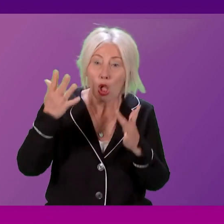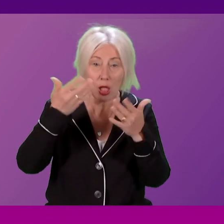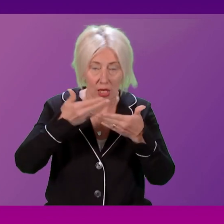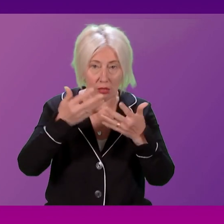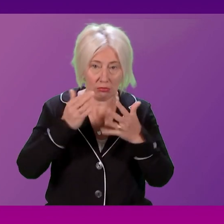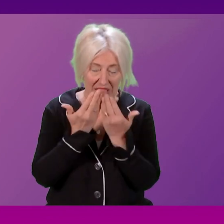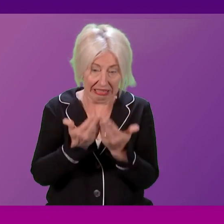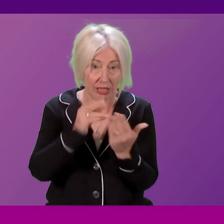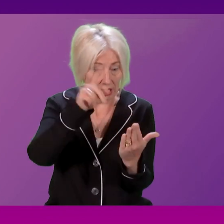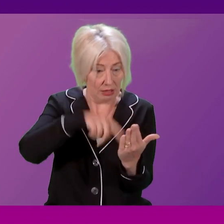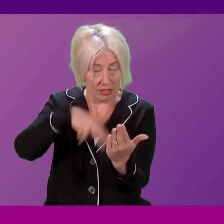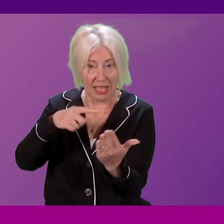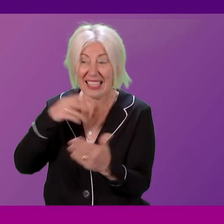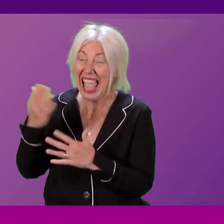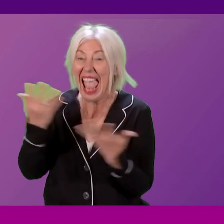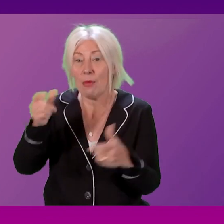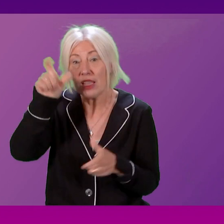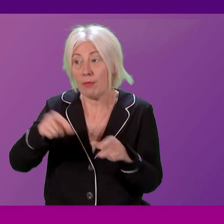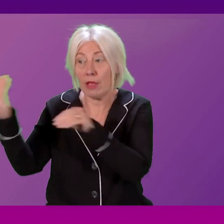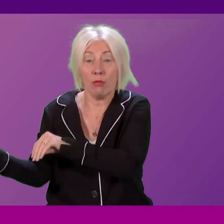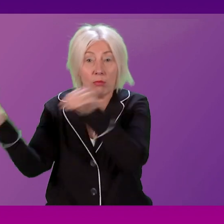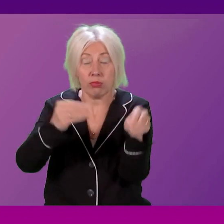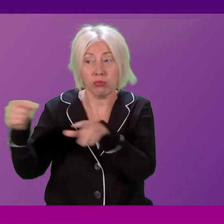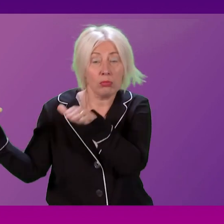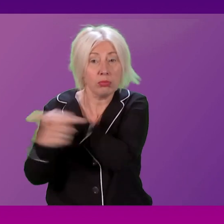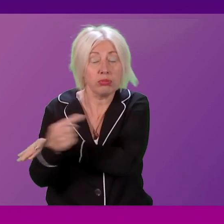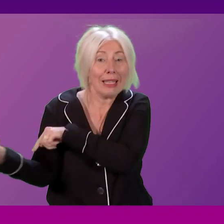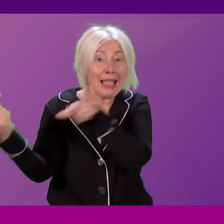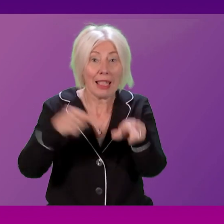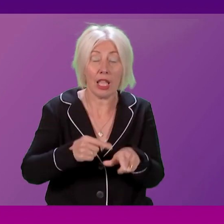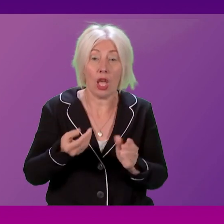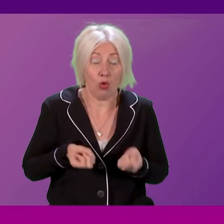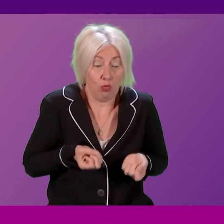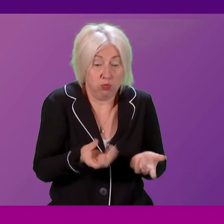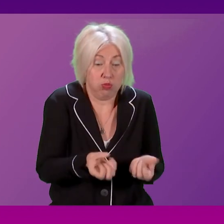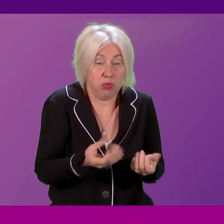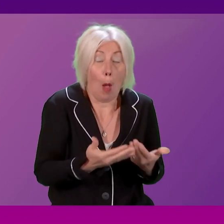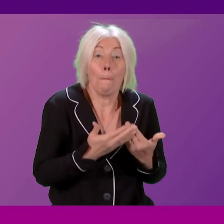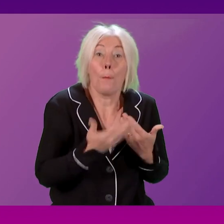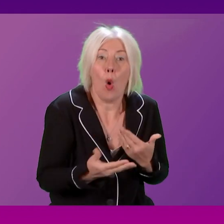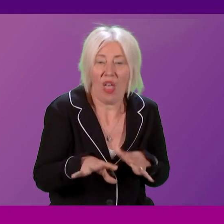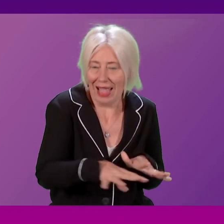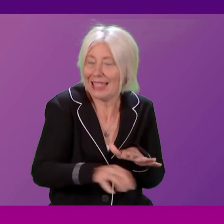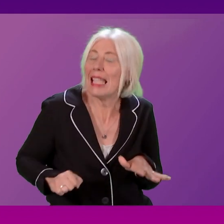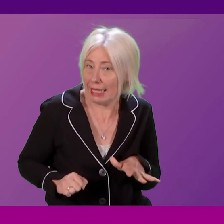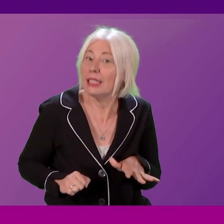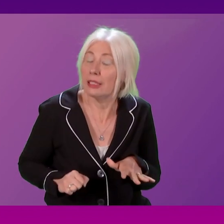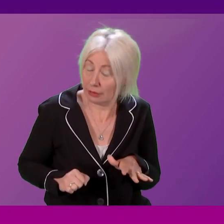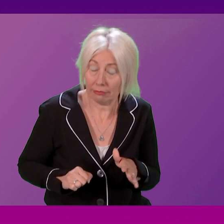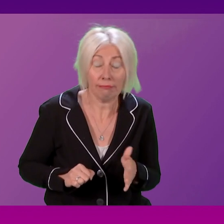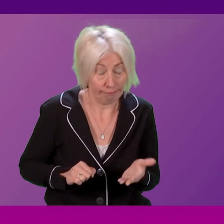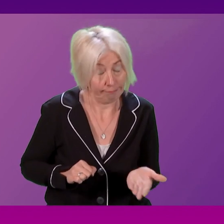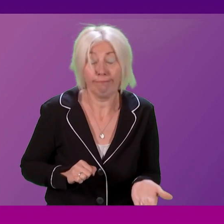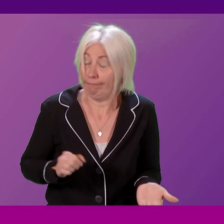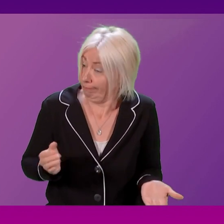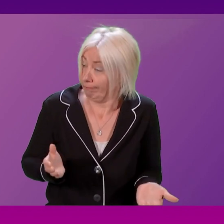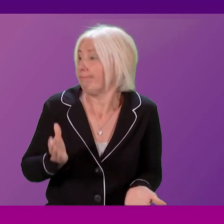who have come to the UK have contributed more than they have taken. And I have to say, I have to say, the absolute